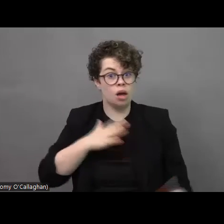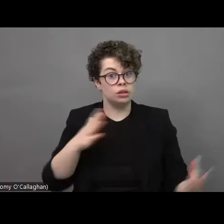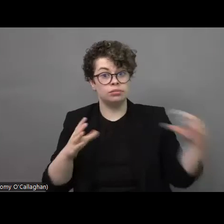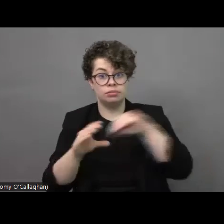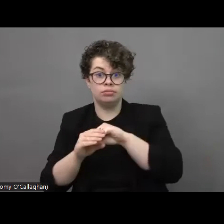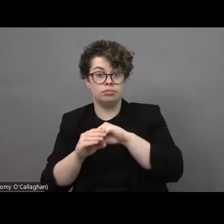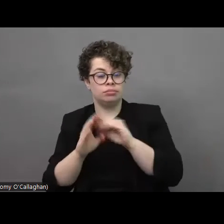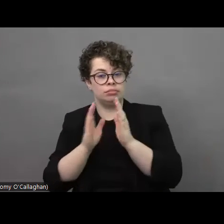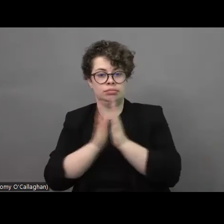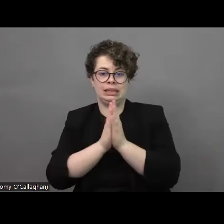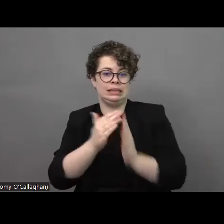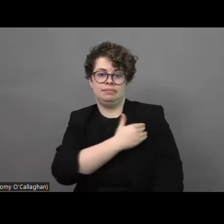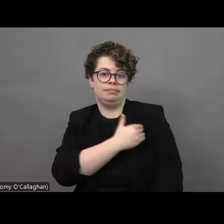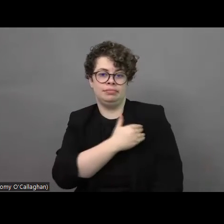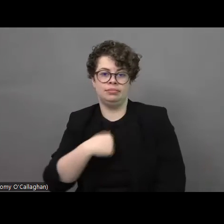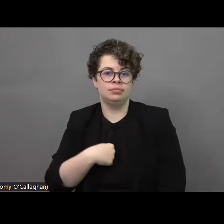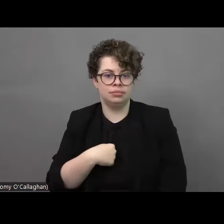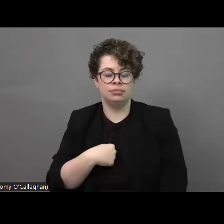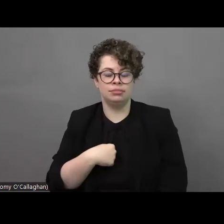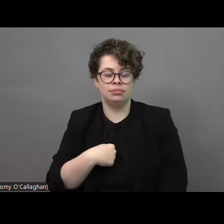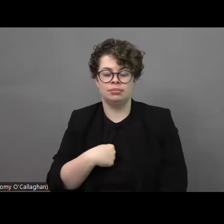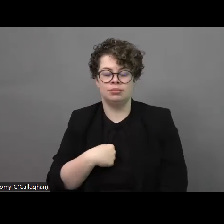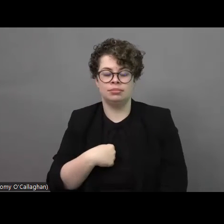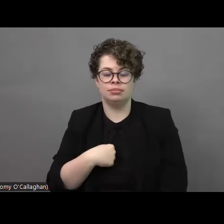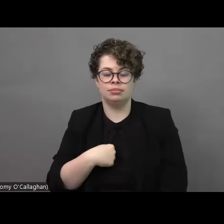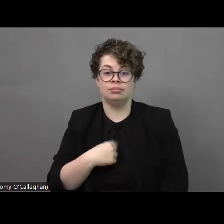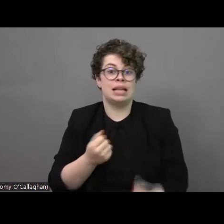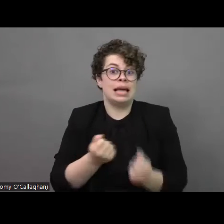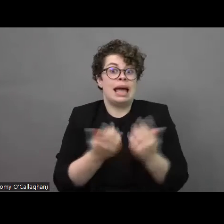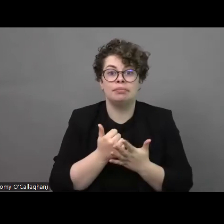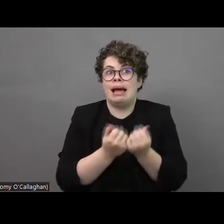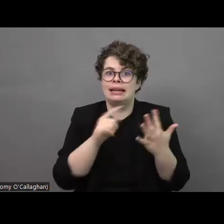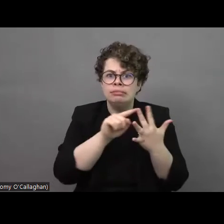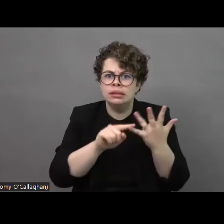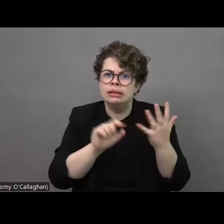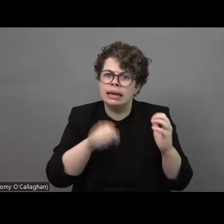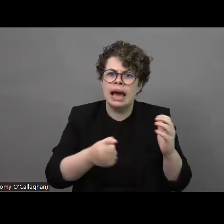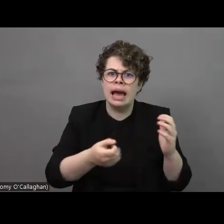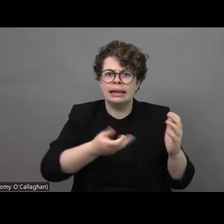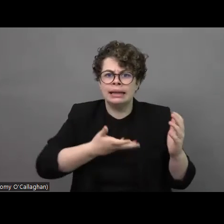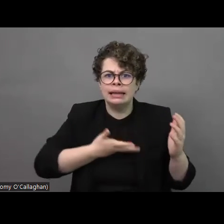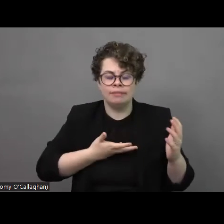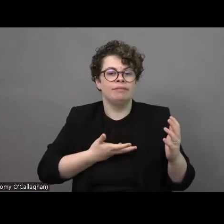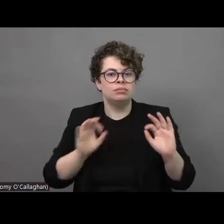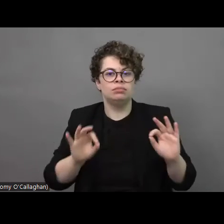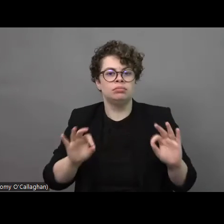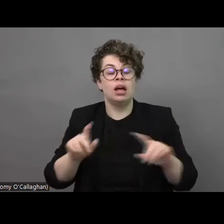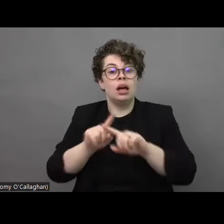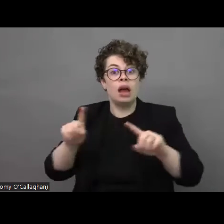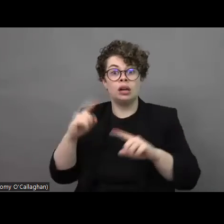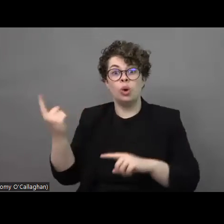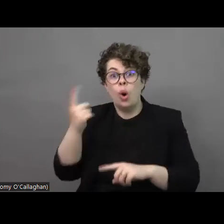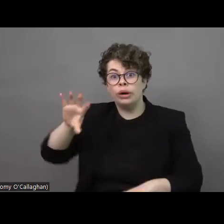us by any kind of help especially from those countries which is not more boarding